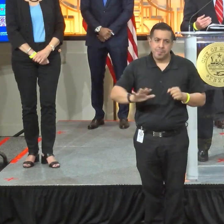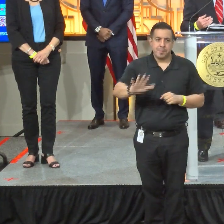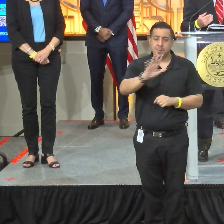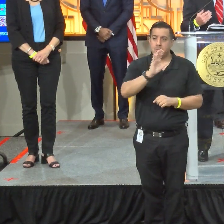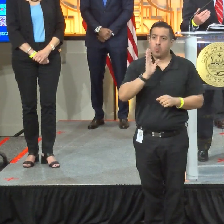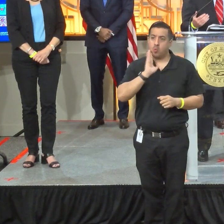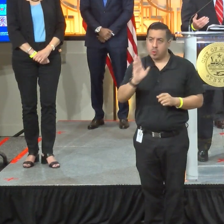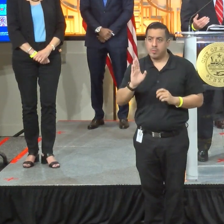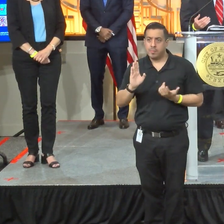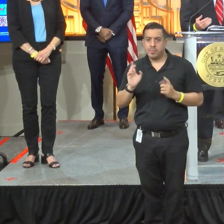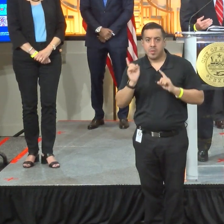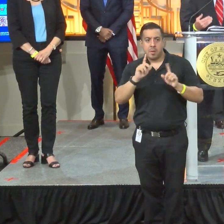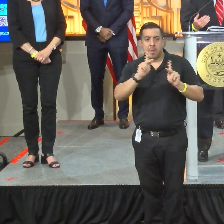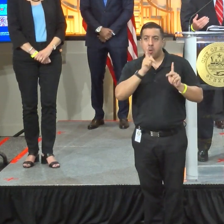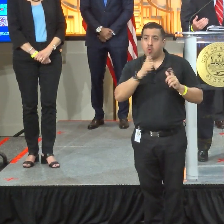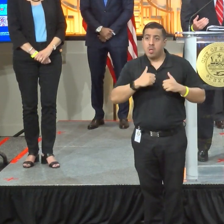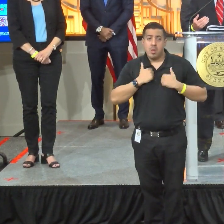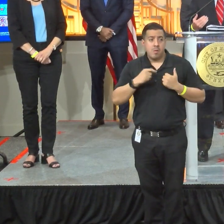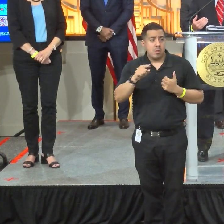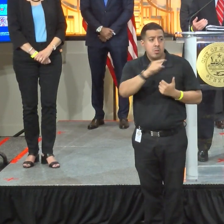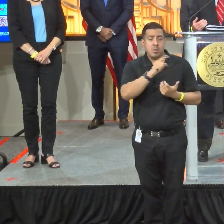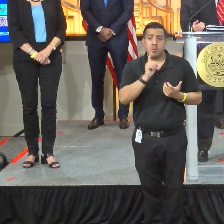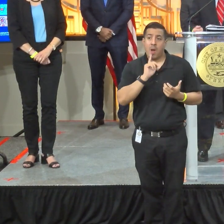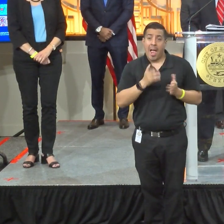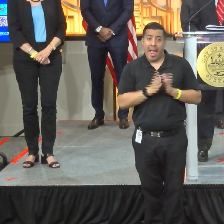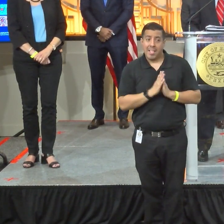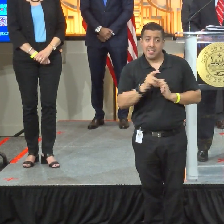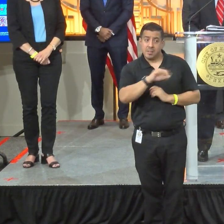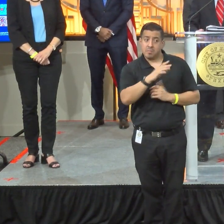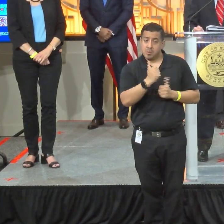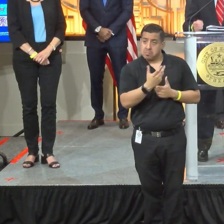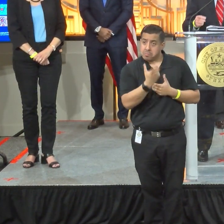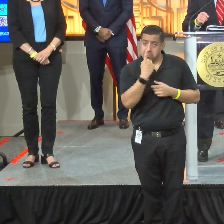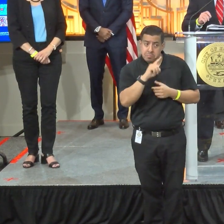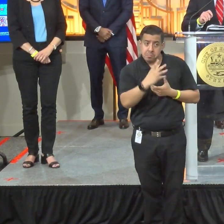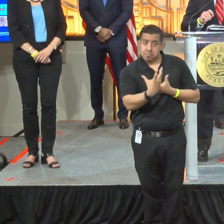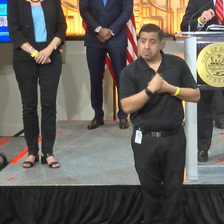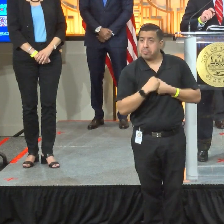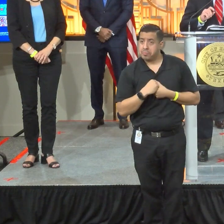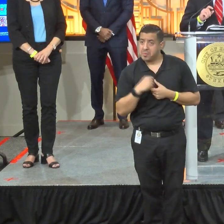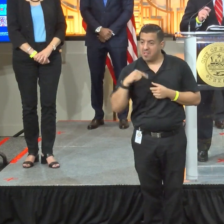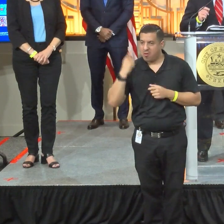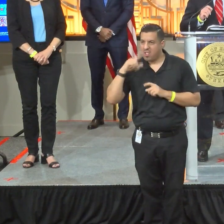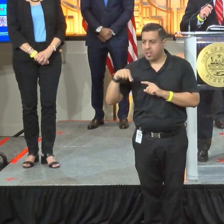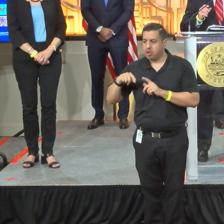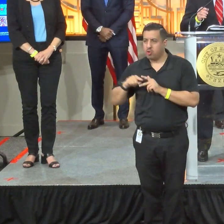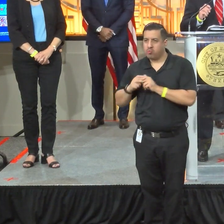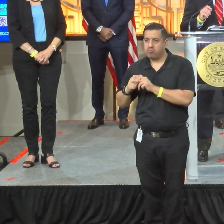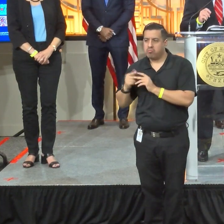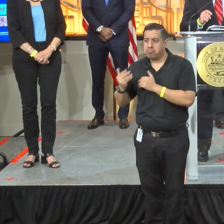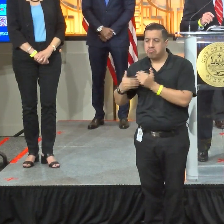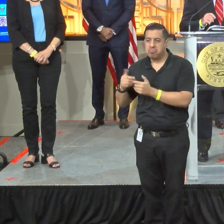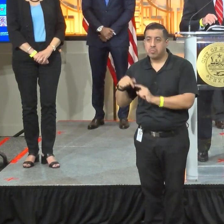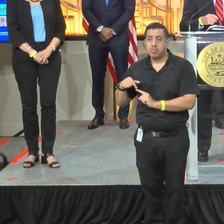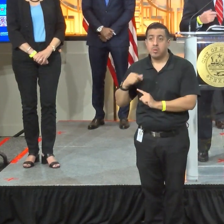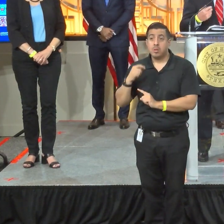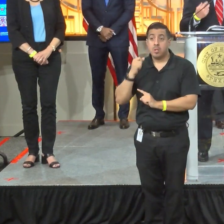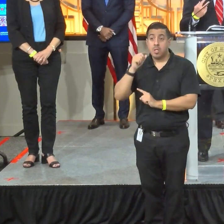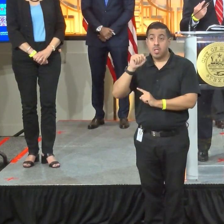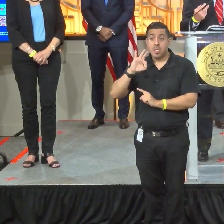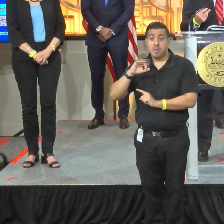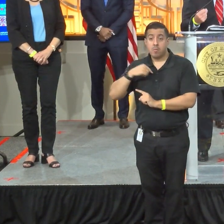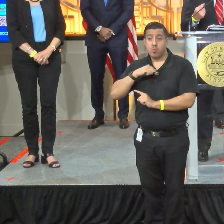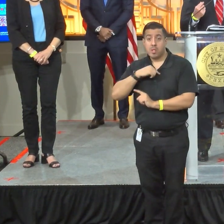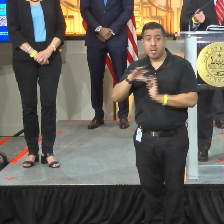visiting those those residences and asking people to participate in this trial. When it with your home should be selected